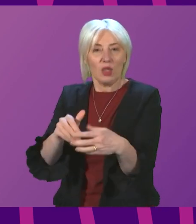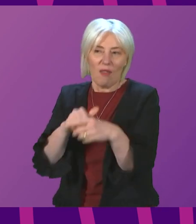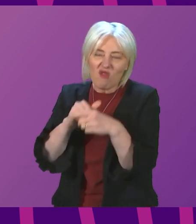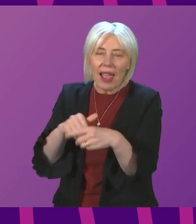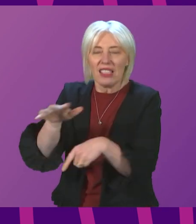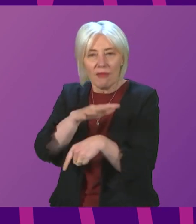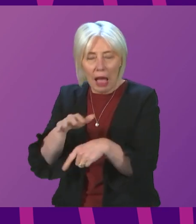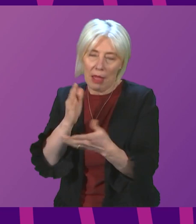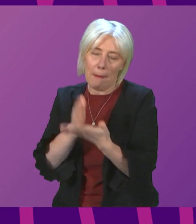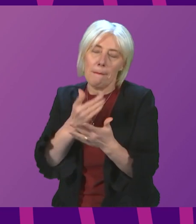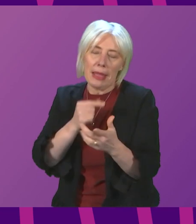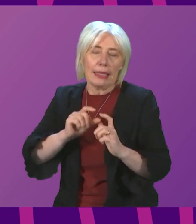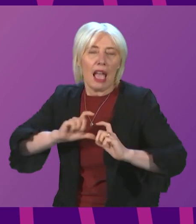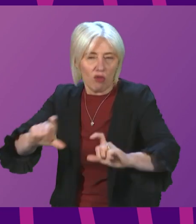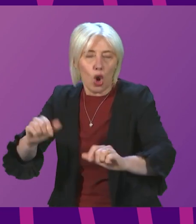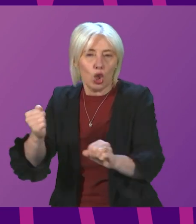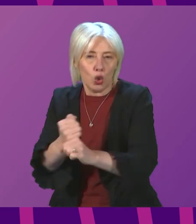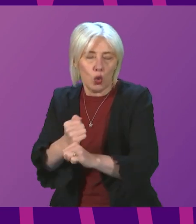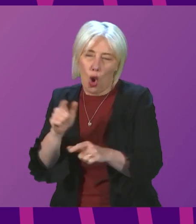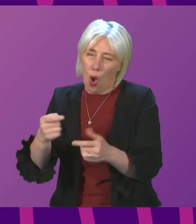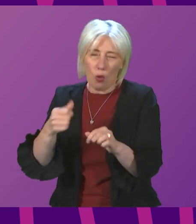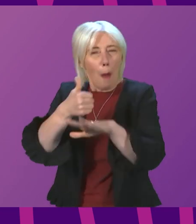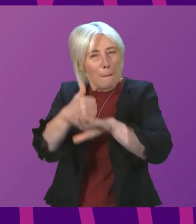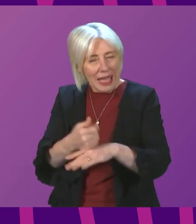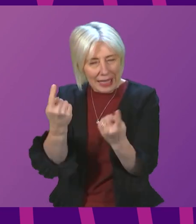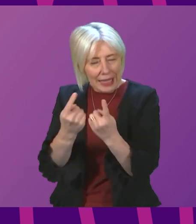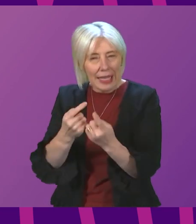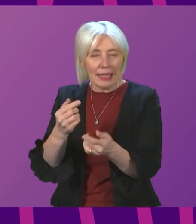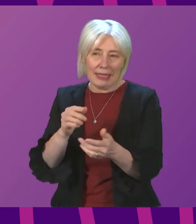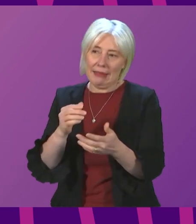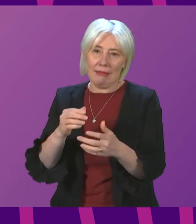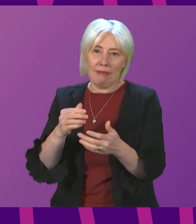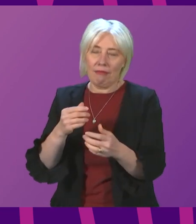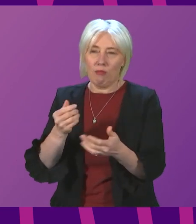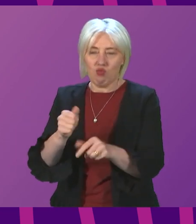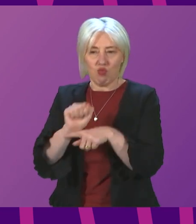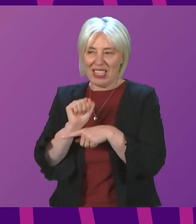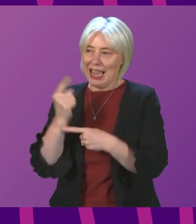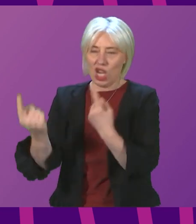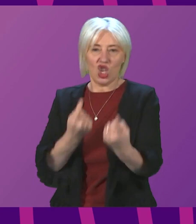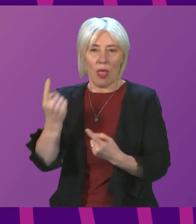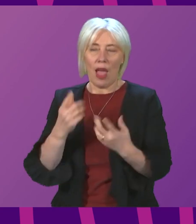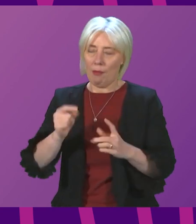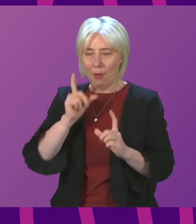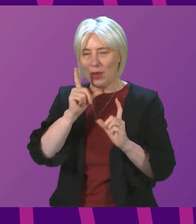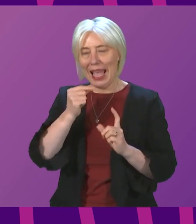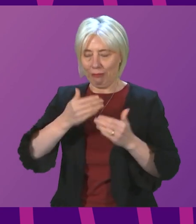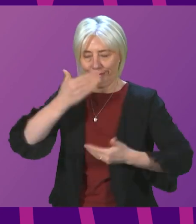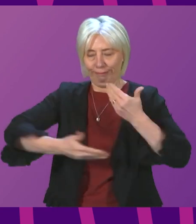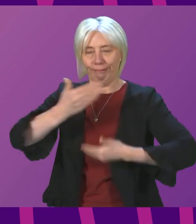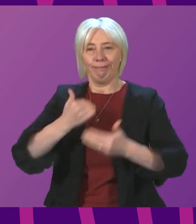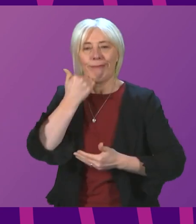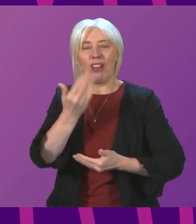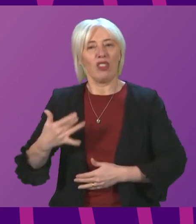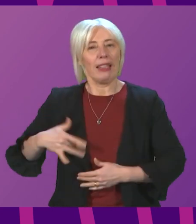do this. All of these basic measures help us protect each other while getting on with daily life. Of course, they are especially